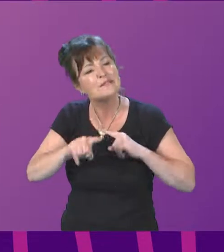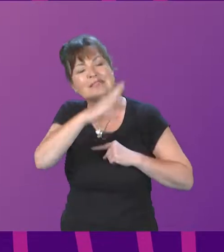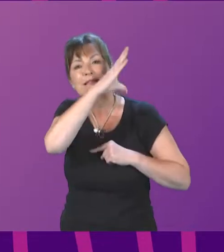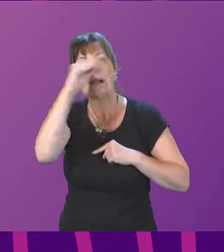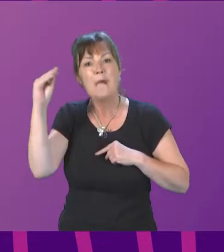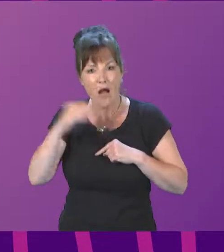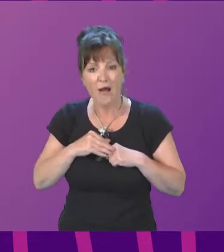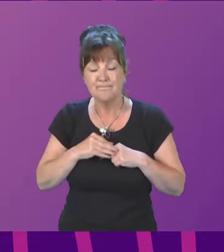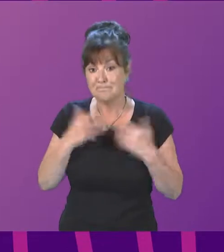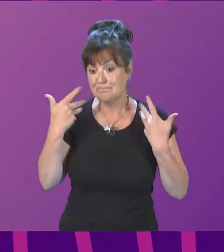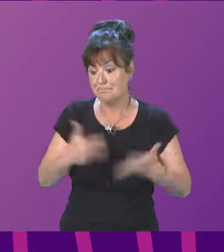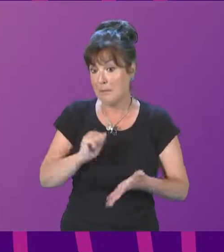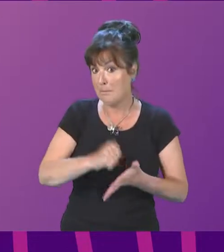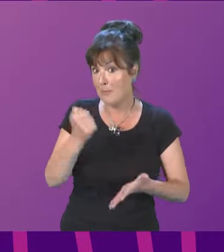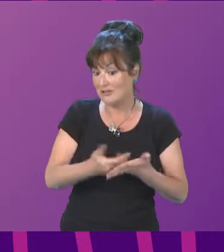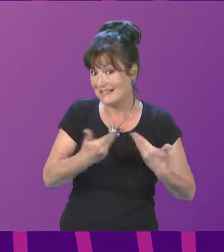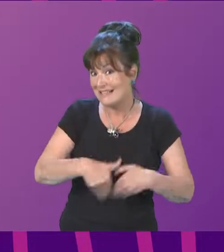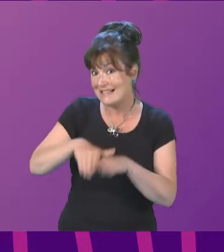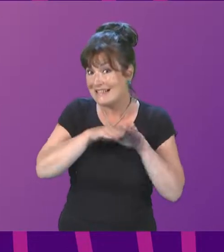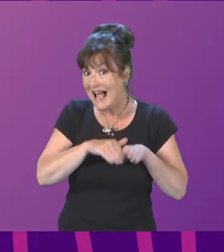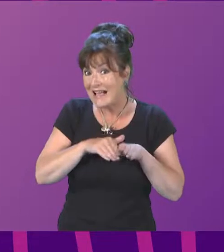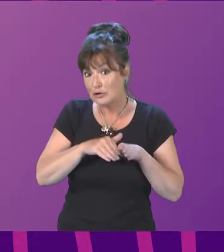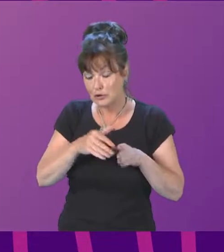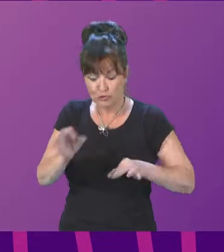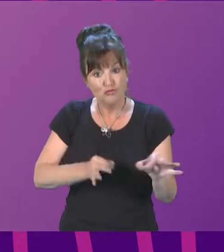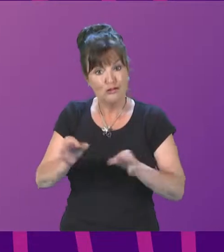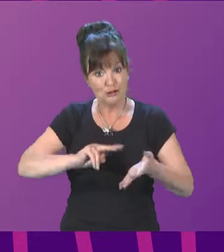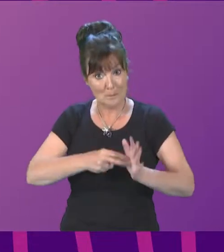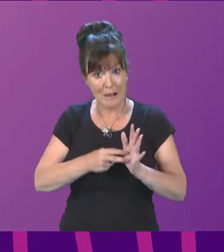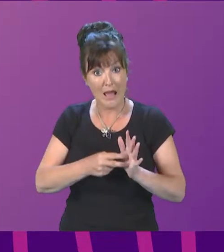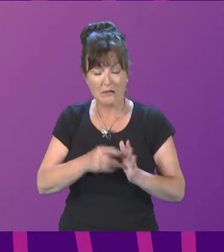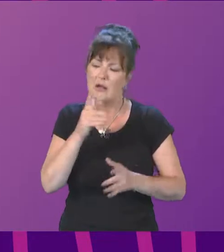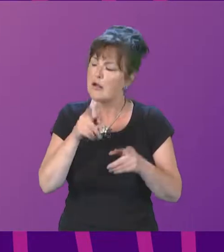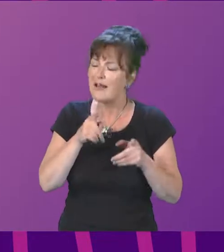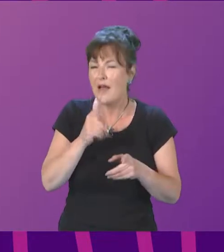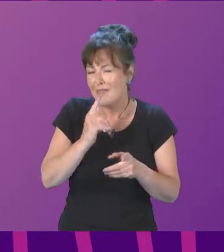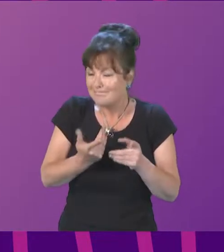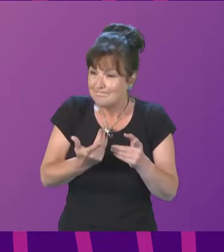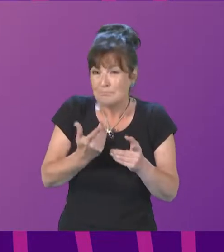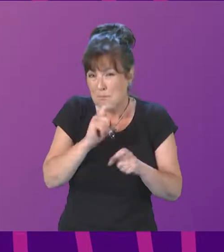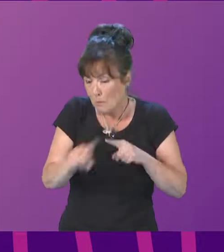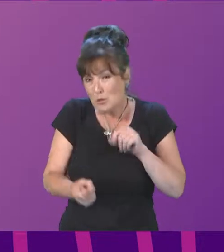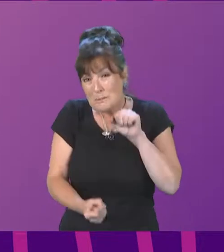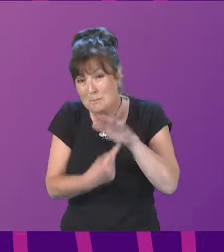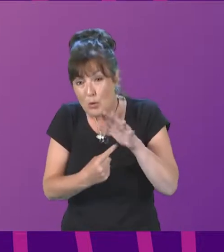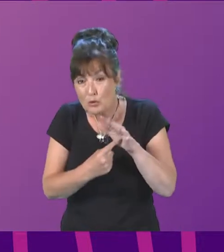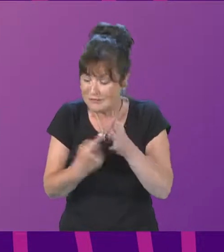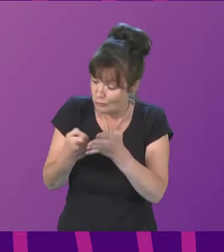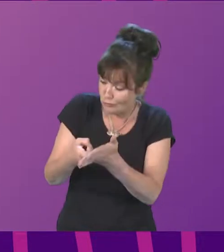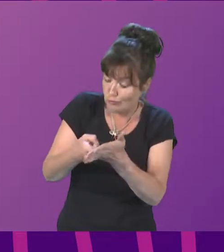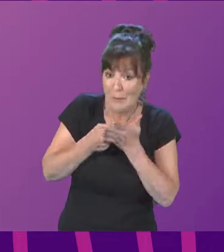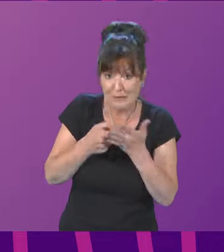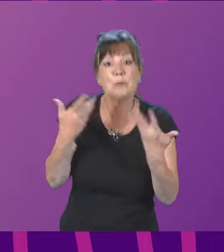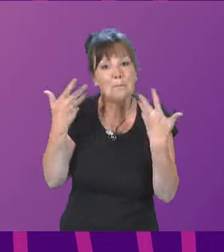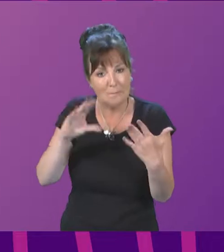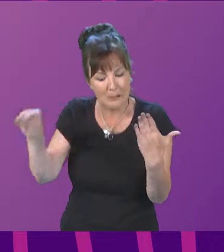she will have seen that we have published a national mission strategic plan. The vital final recommendations from the Drubs Death Task Force have